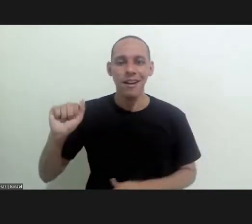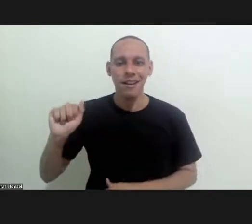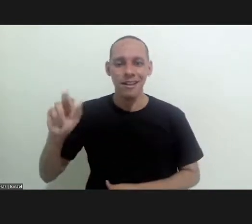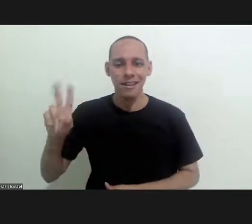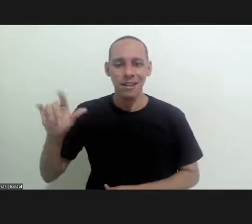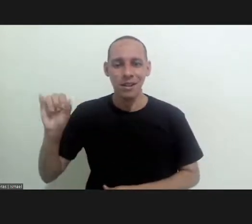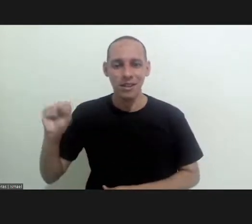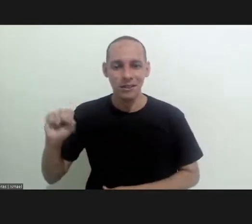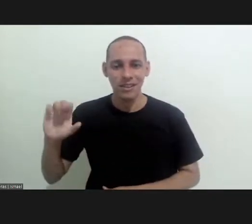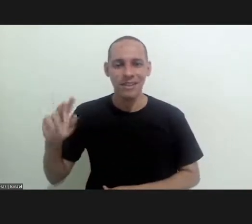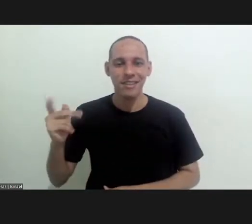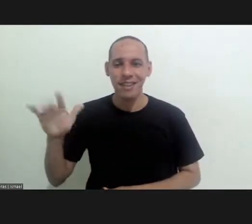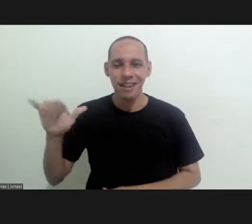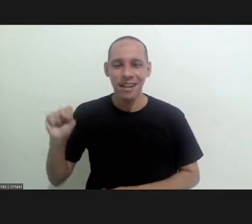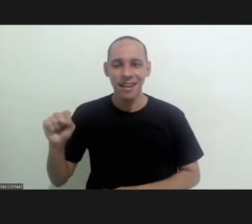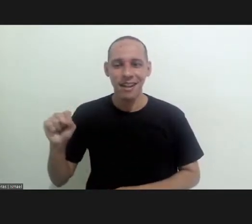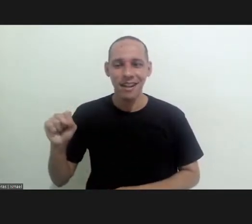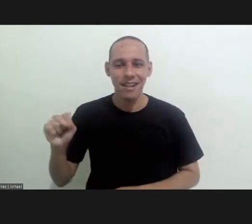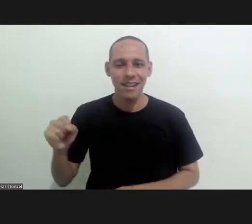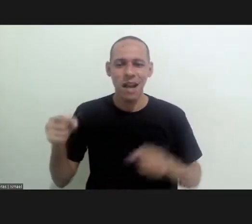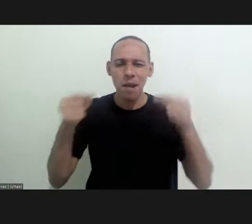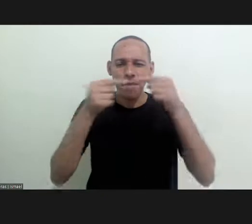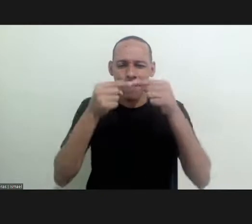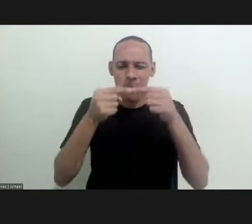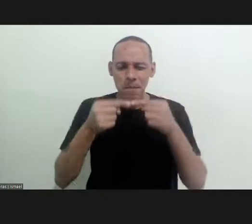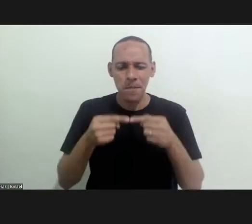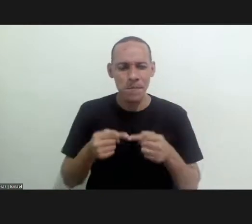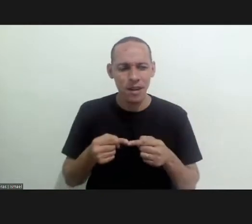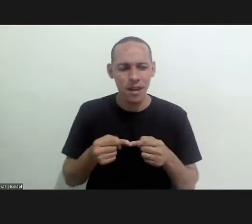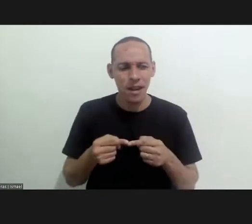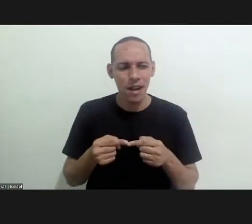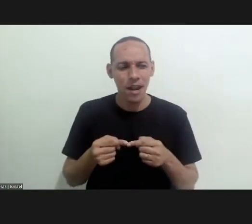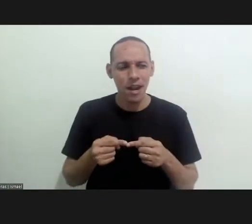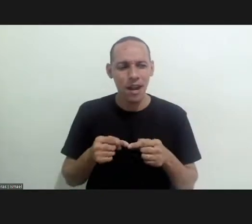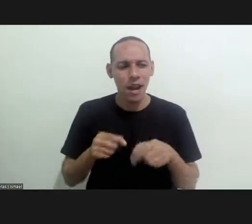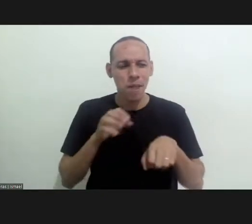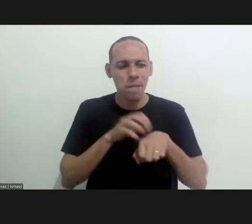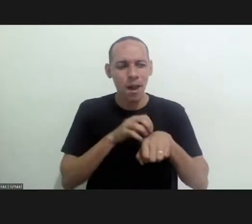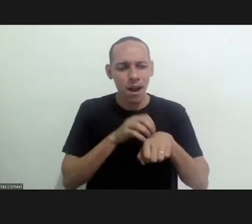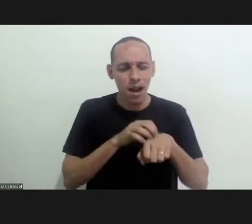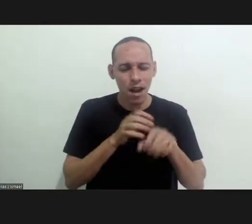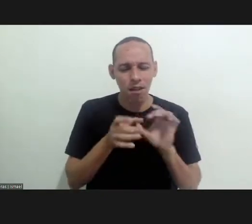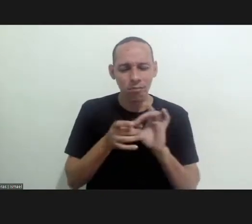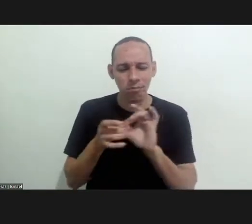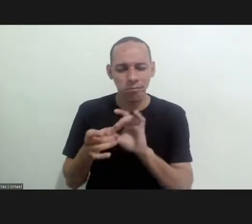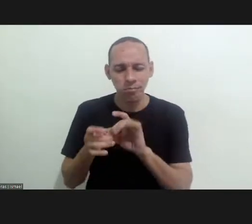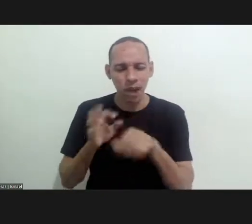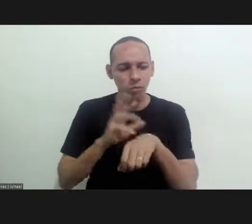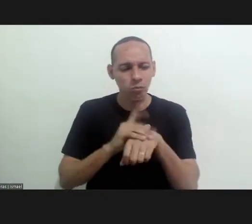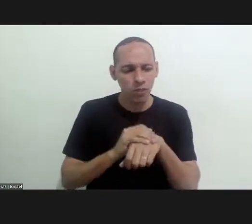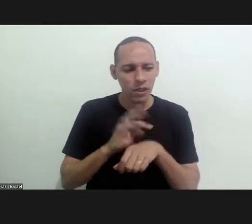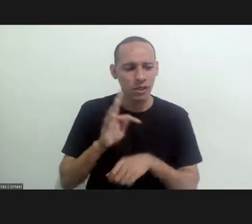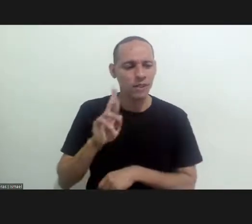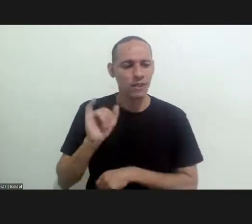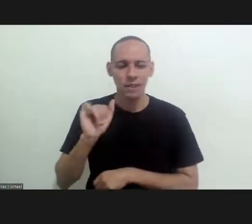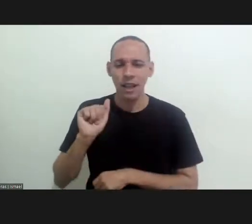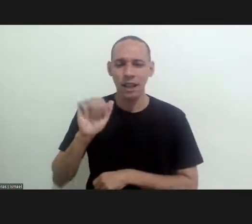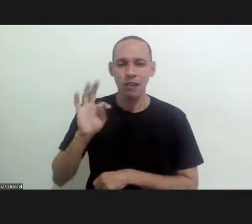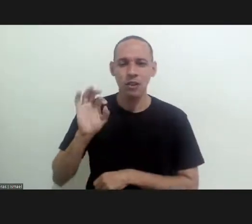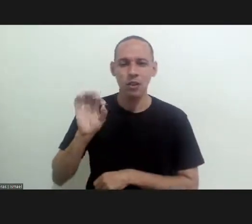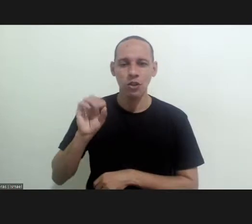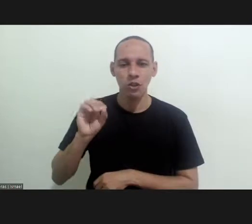makes the same discovery as carlos chagas making the same associations of a t crozi